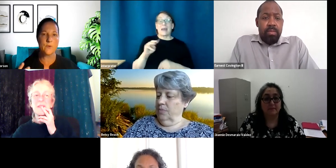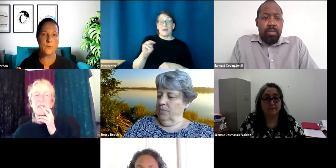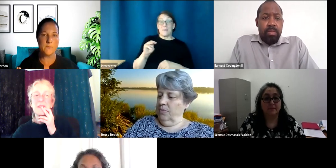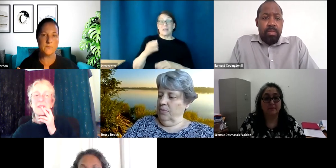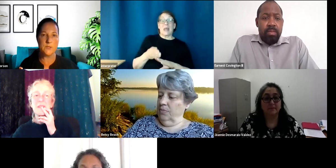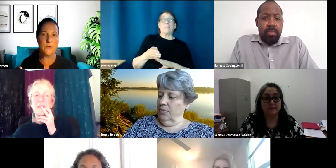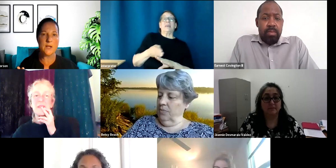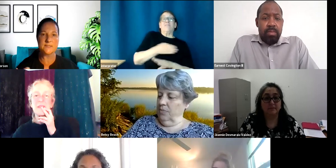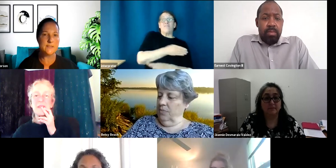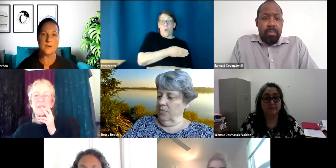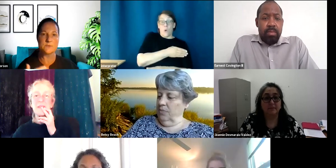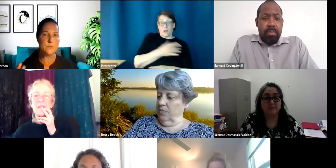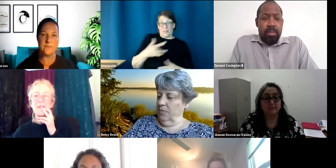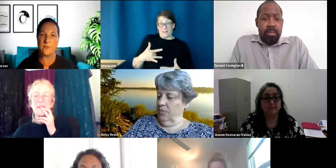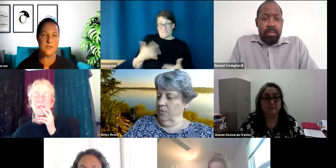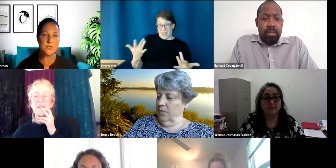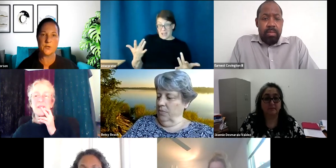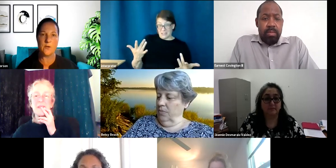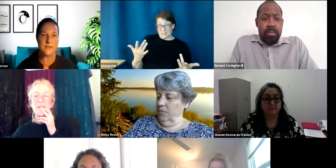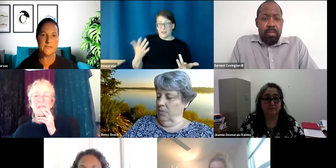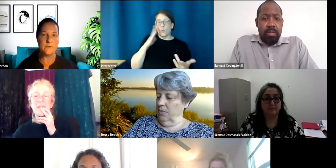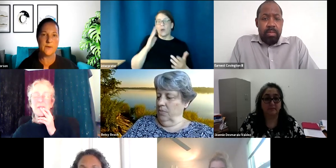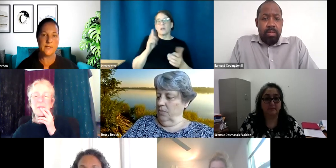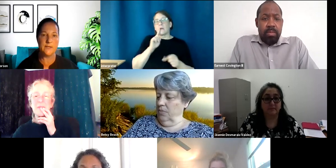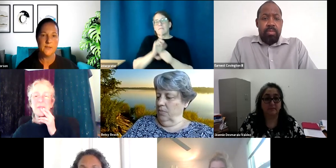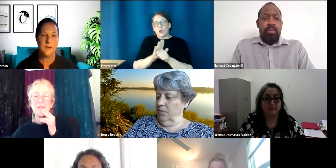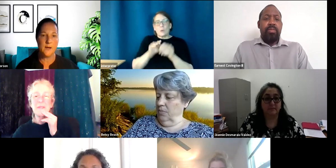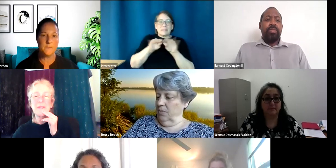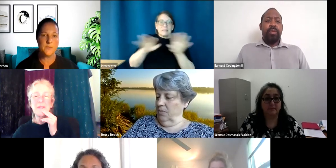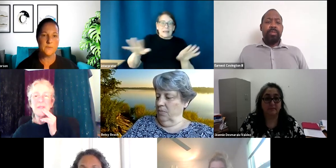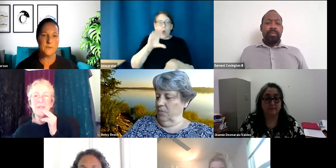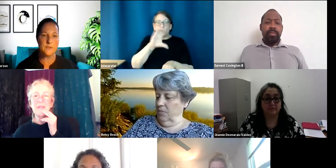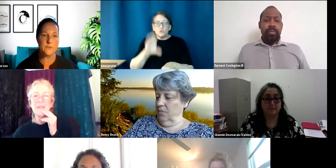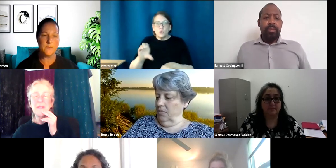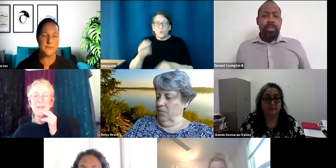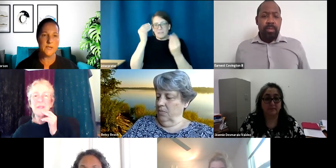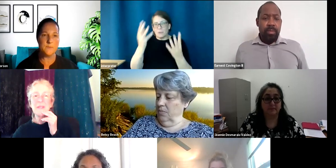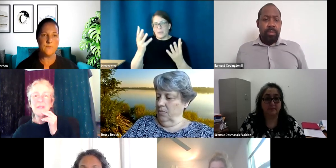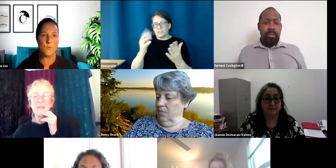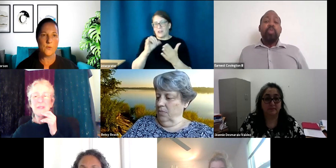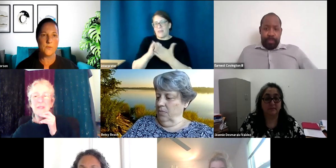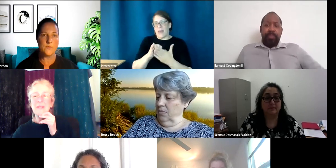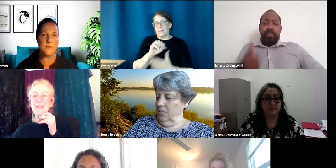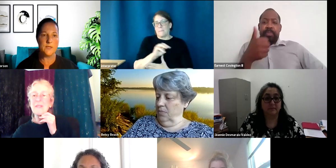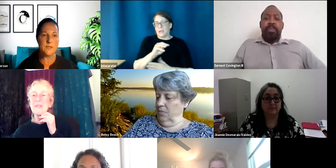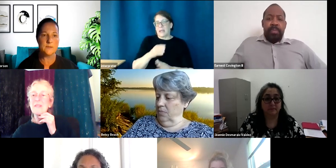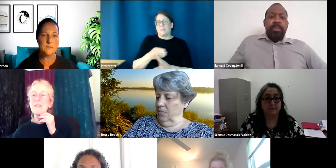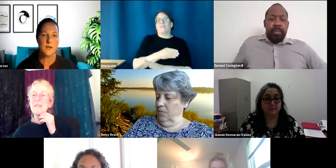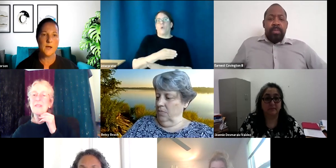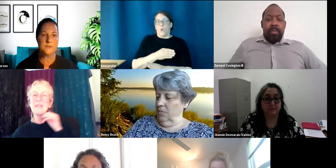confirm, you know, that I'll send out Zoom information and all that to everybody, you know, the Monday before the meeting, the